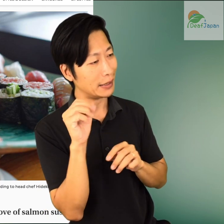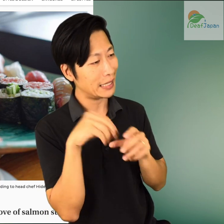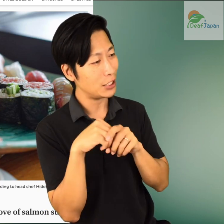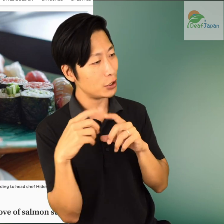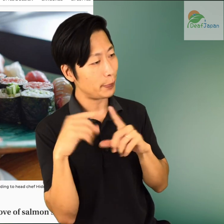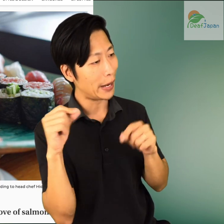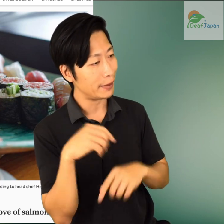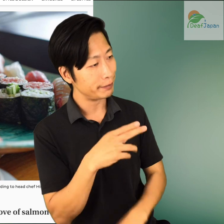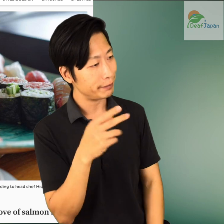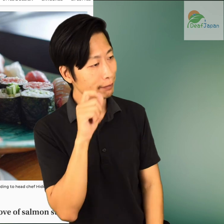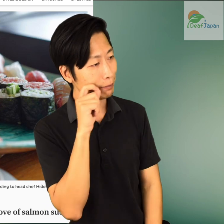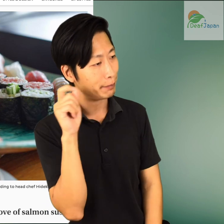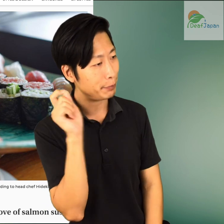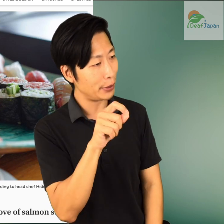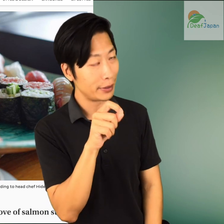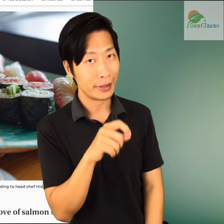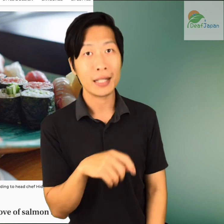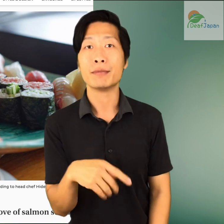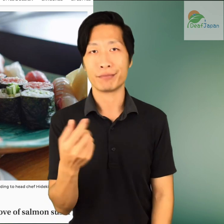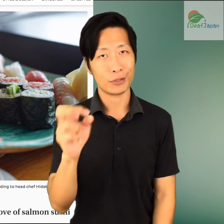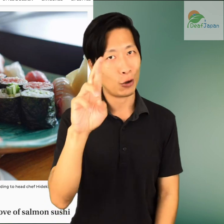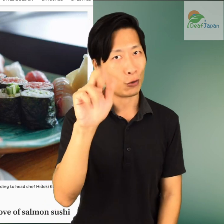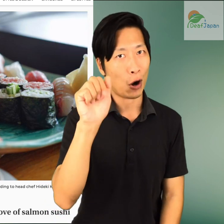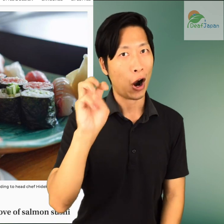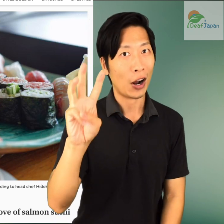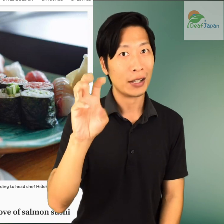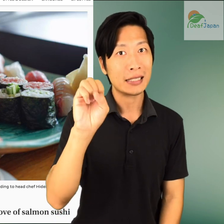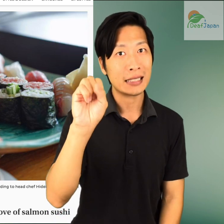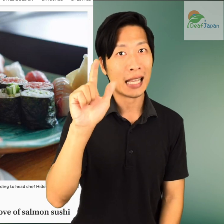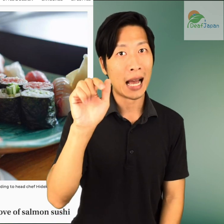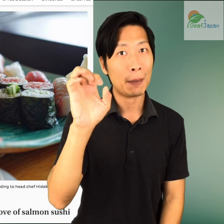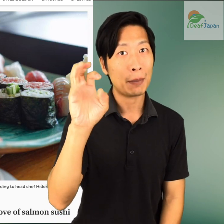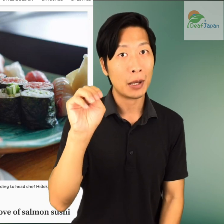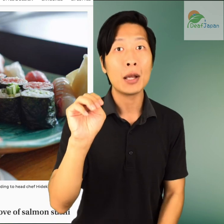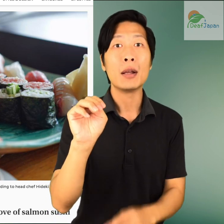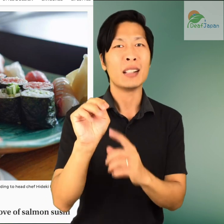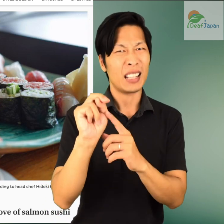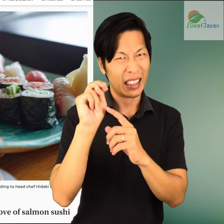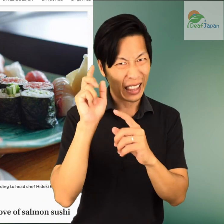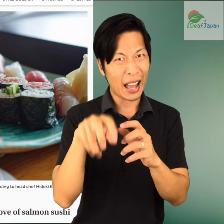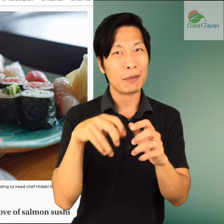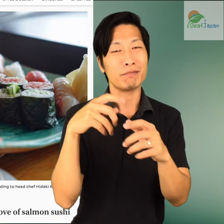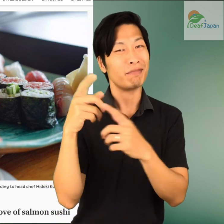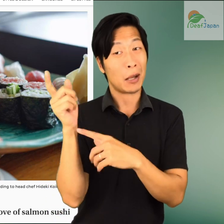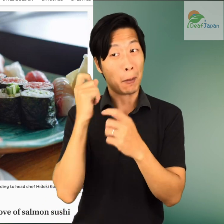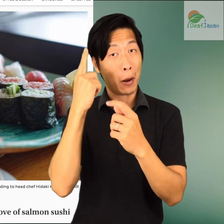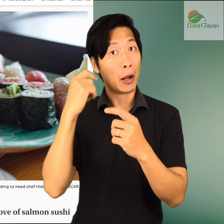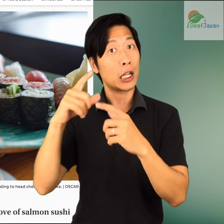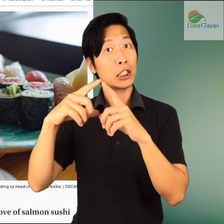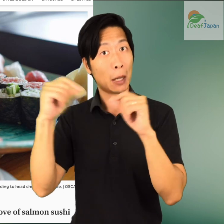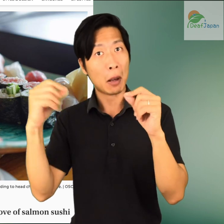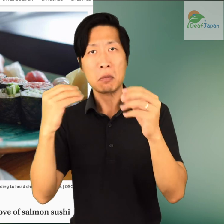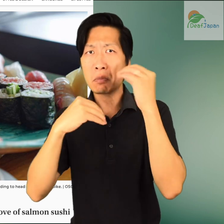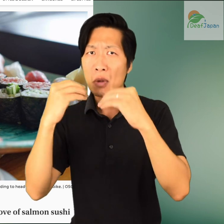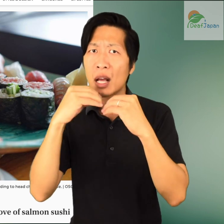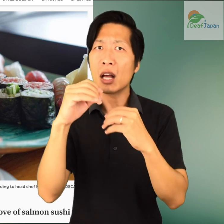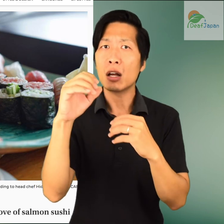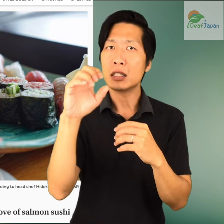salmon in Japan. Raw salmon, that is. Japanese have eaten salmon for hundreds of years,